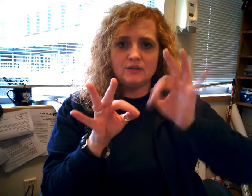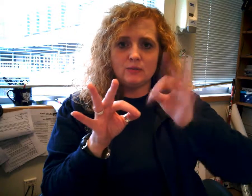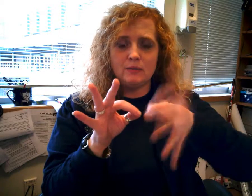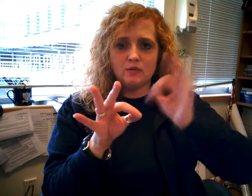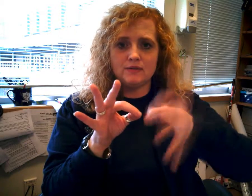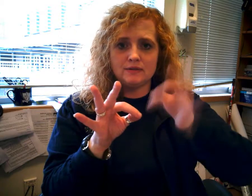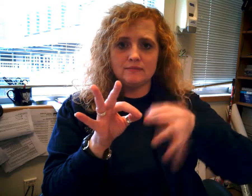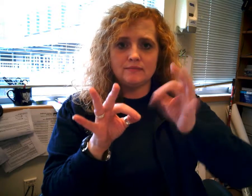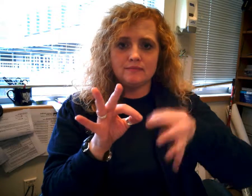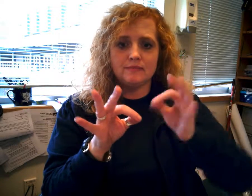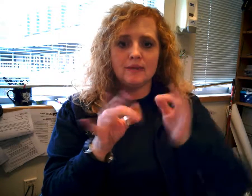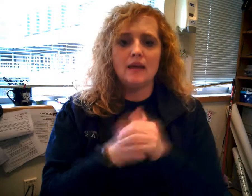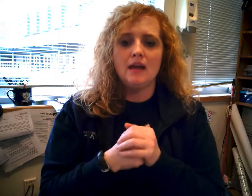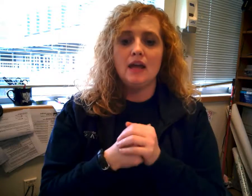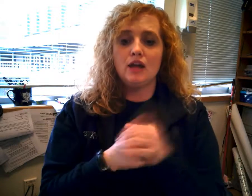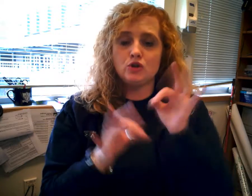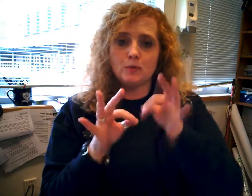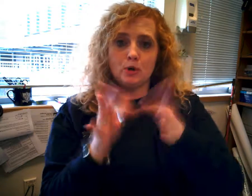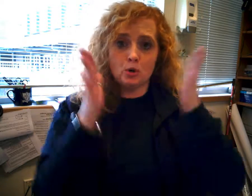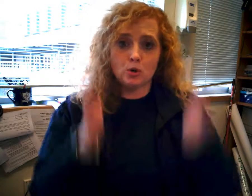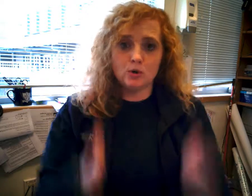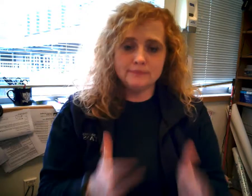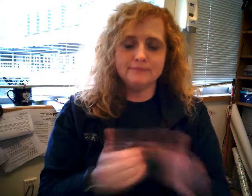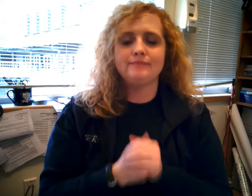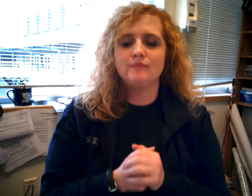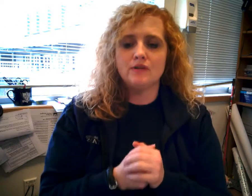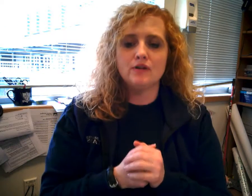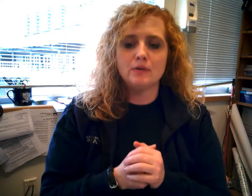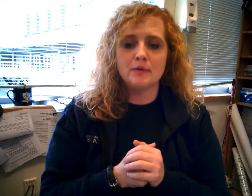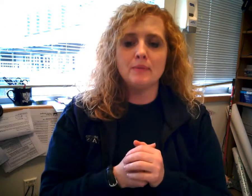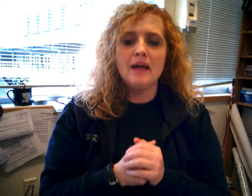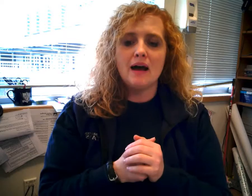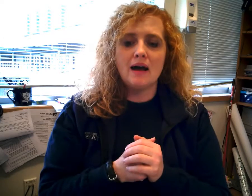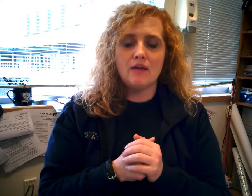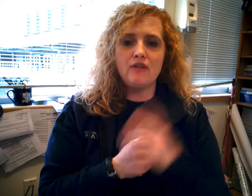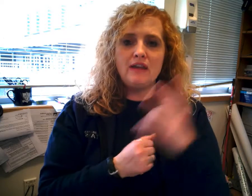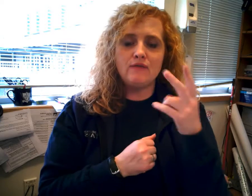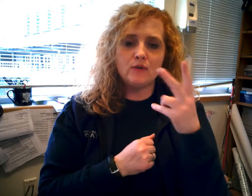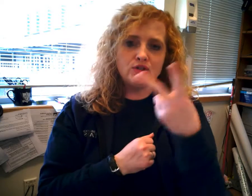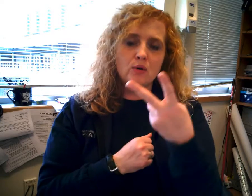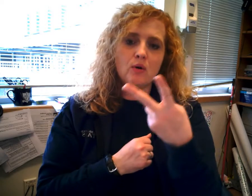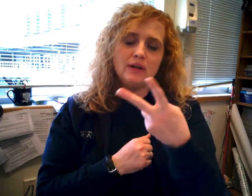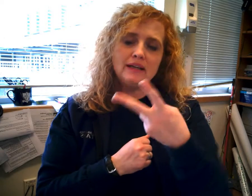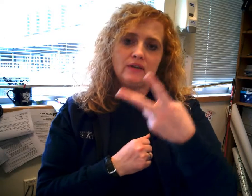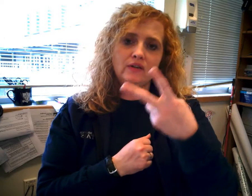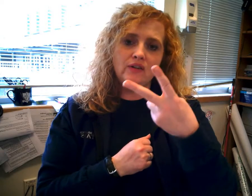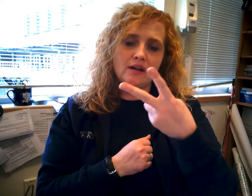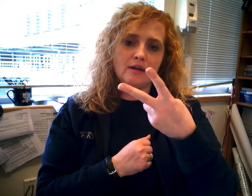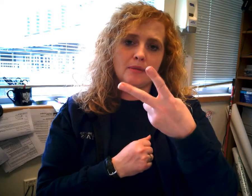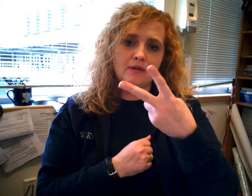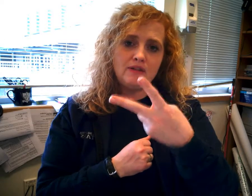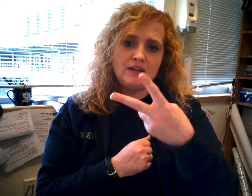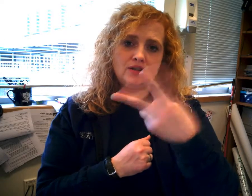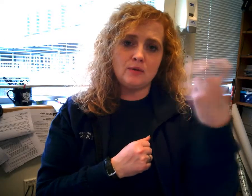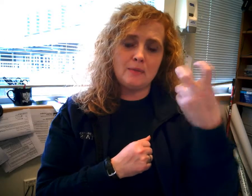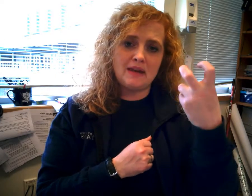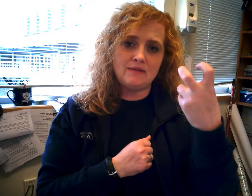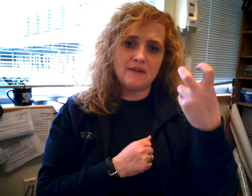one moves. Interpreter. Interpreter. Uh, thief or stole is, um, a V to a bent V.